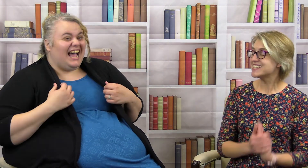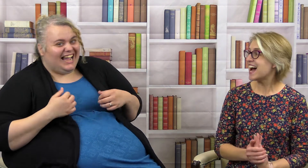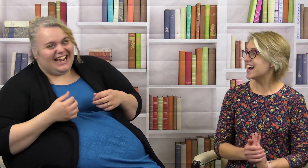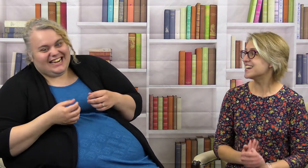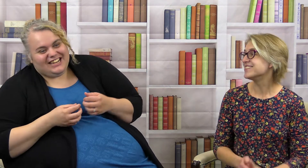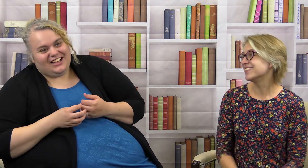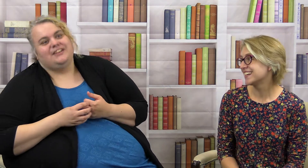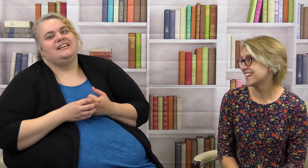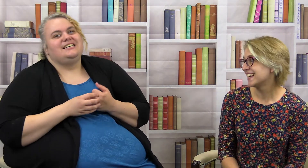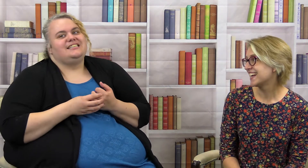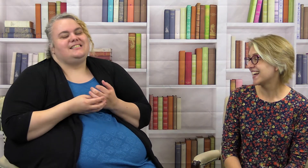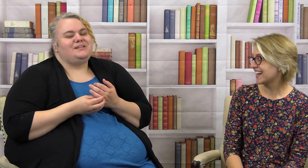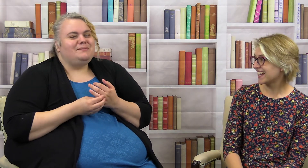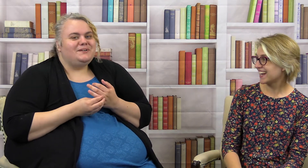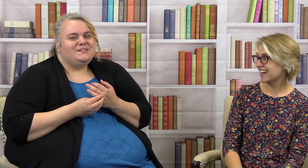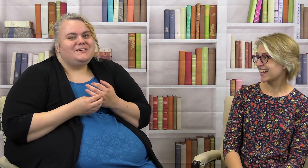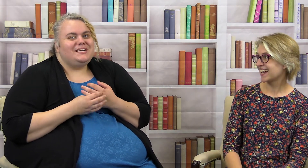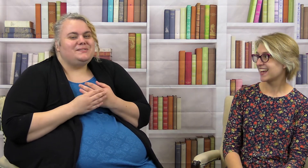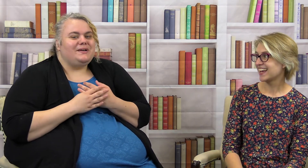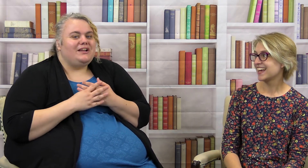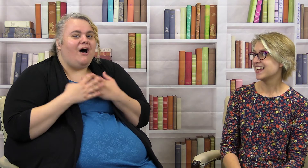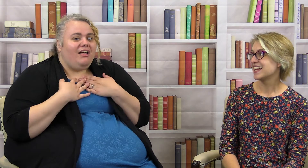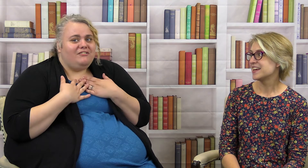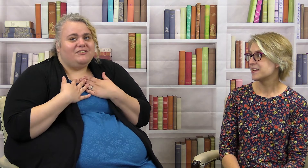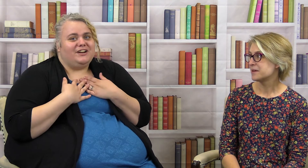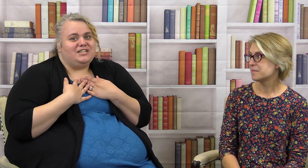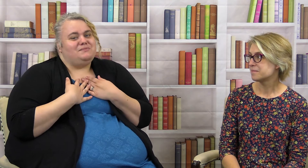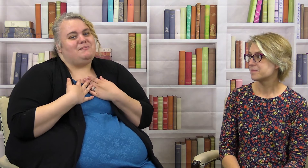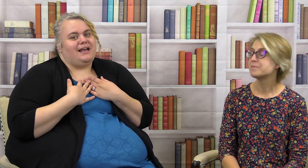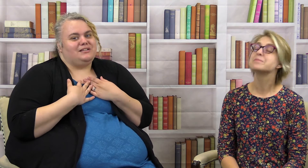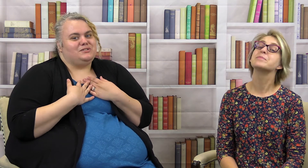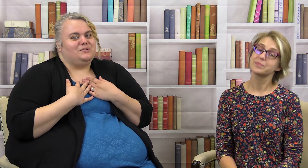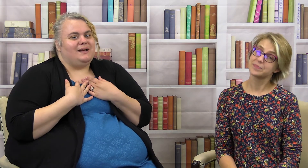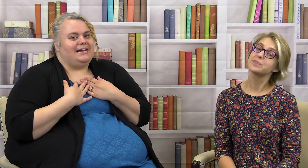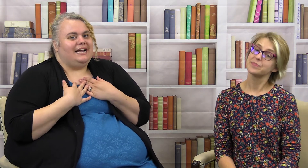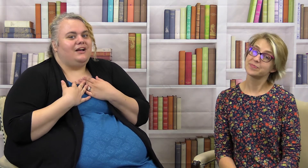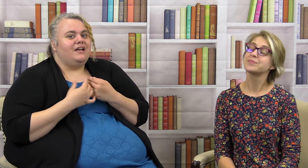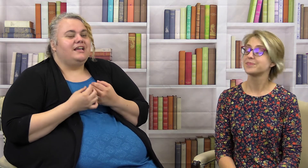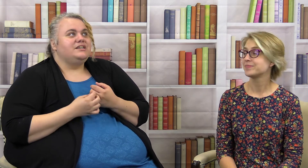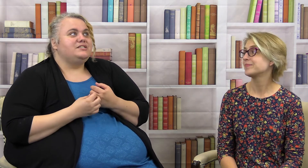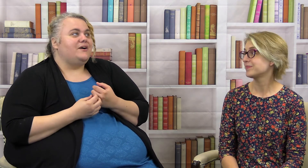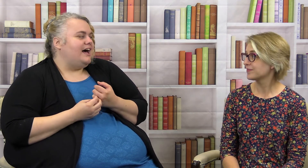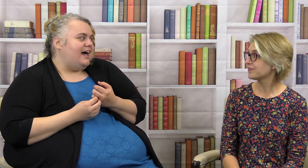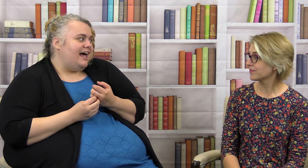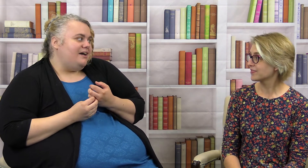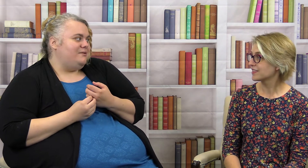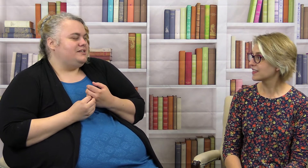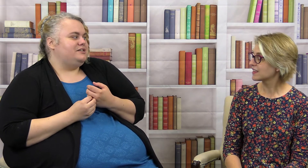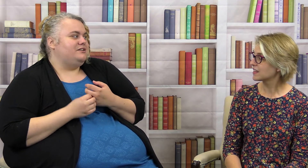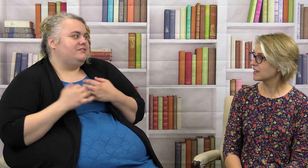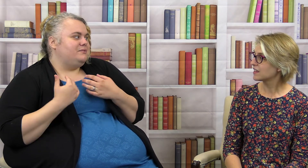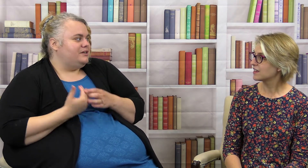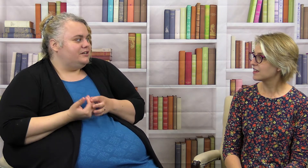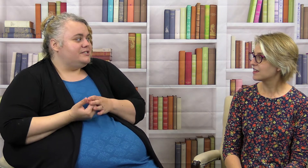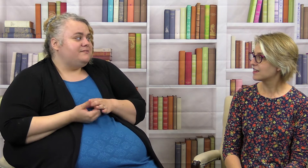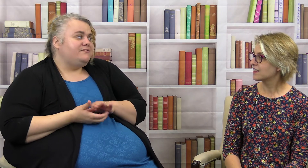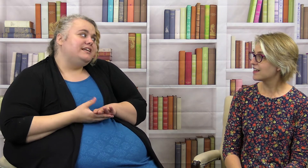time I know September is when all of our friends should be back in school by now so I wanted to know if you want to learn some fun